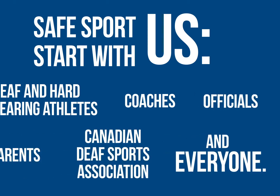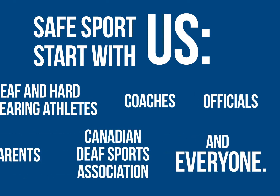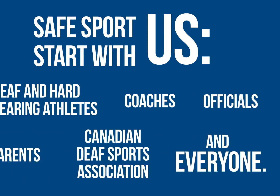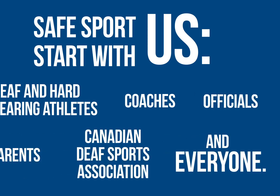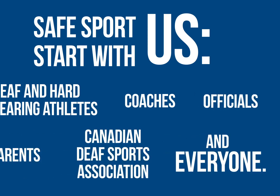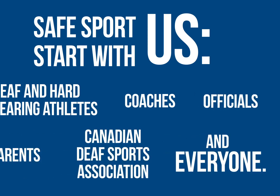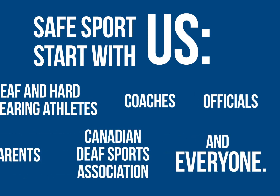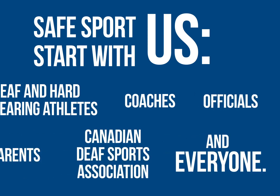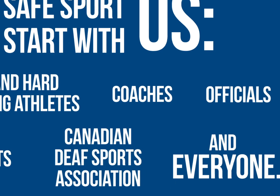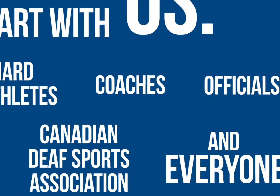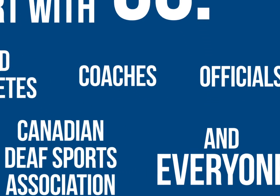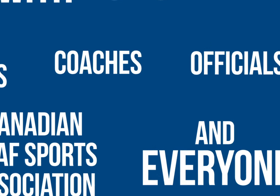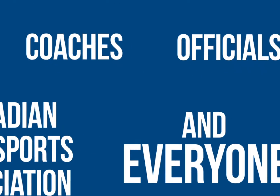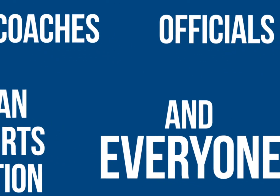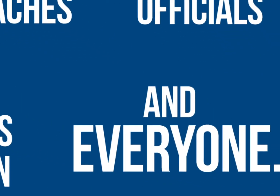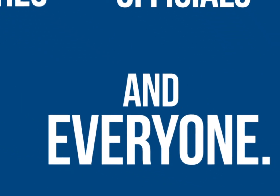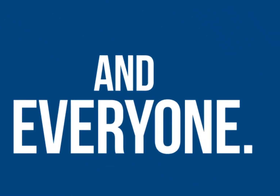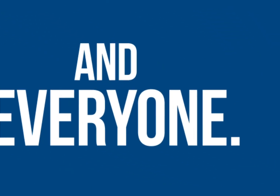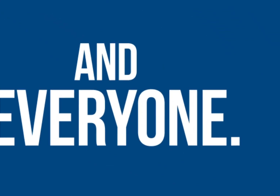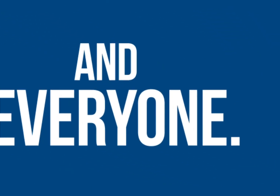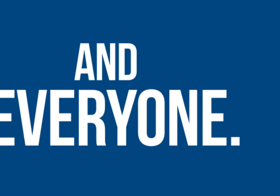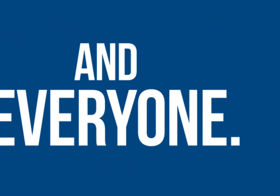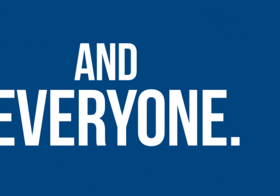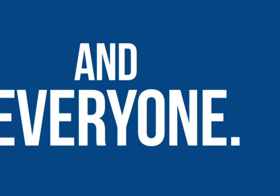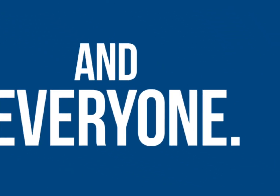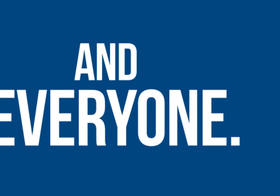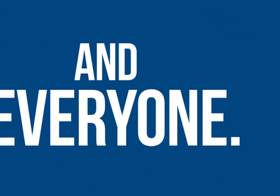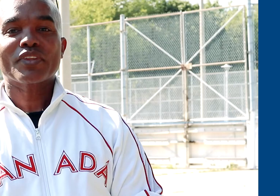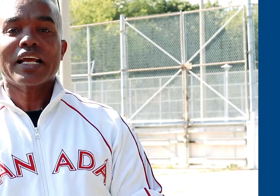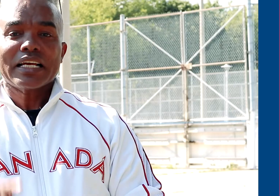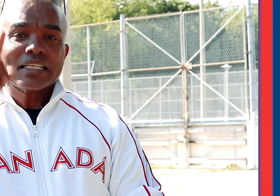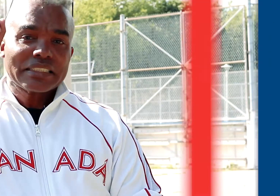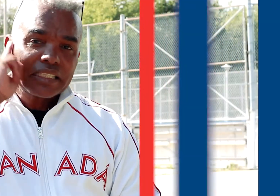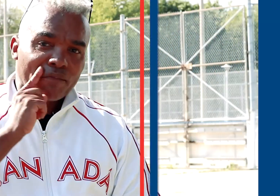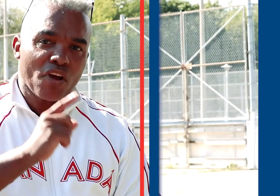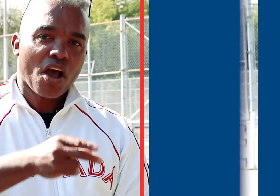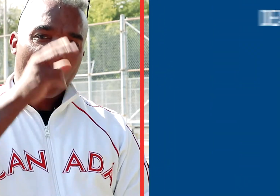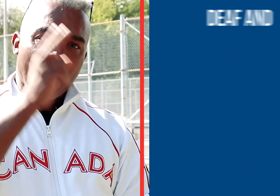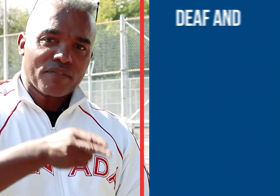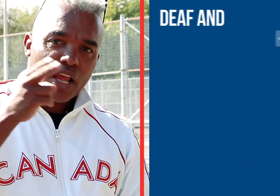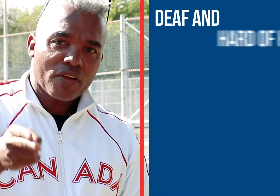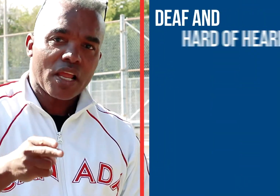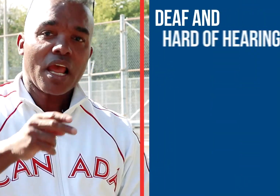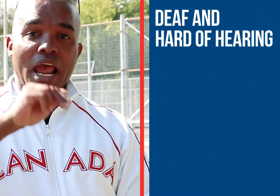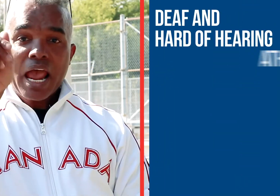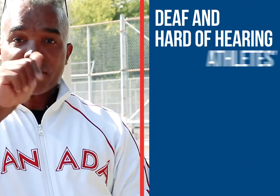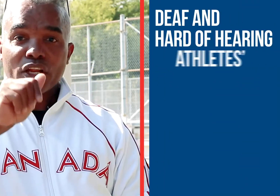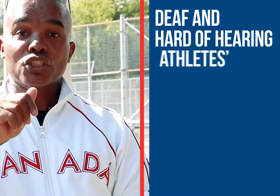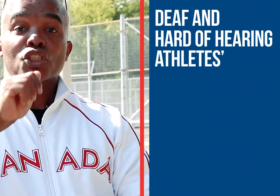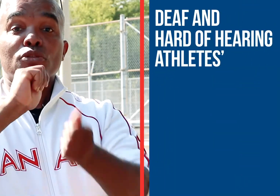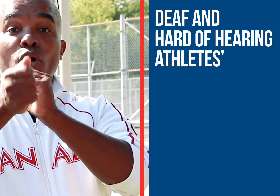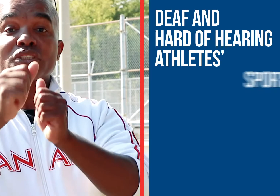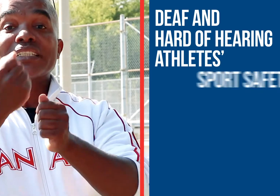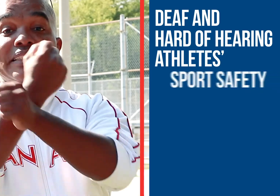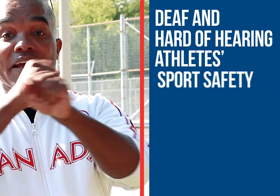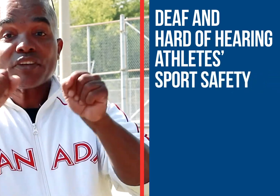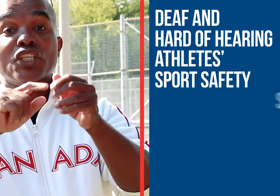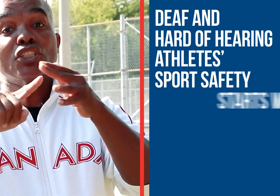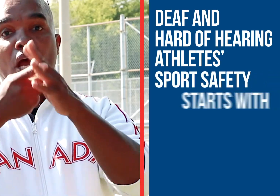Deaf Sports Association, and everyone. Deaf and hard of hearing athletes, sport safety